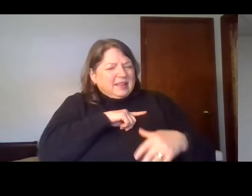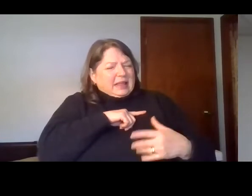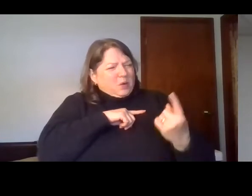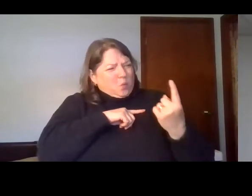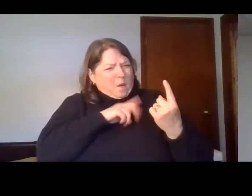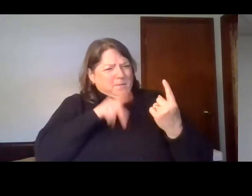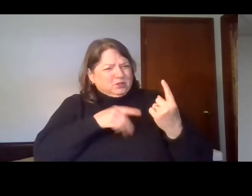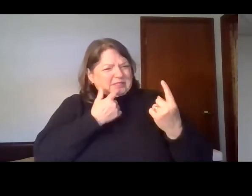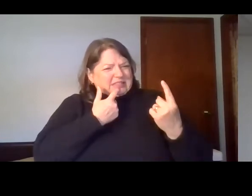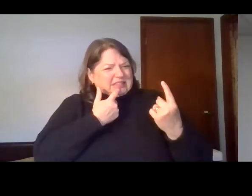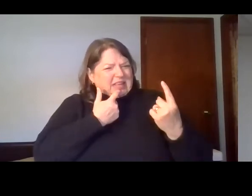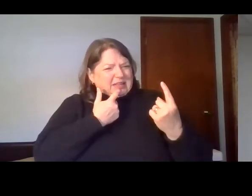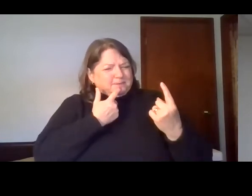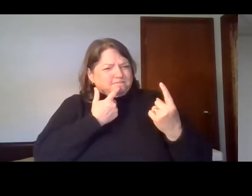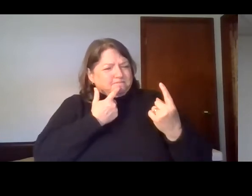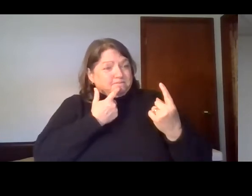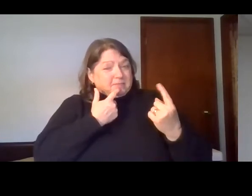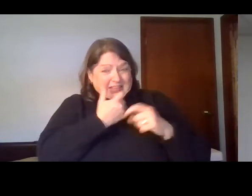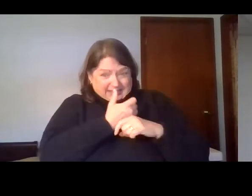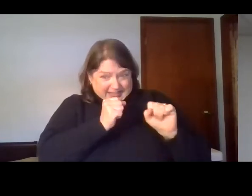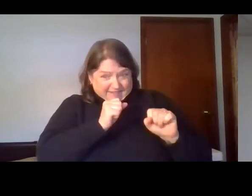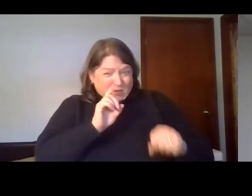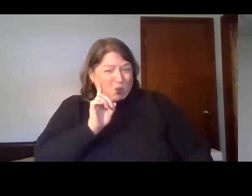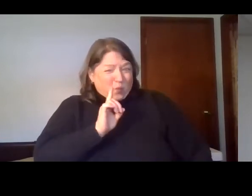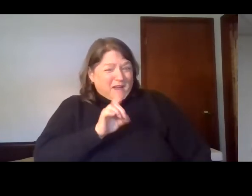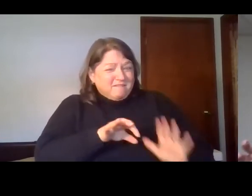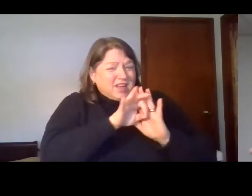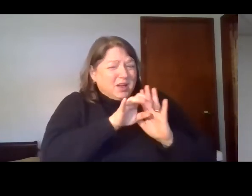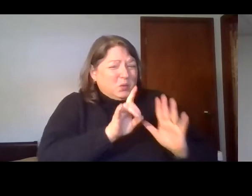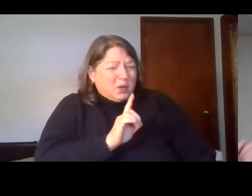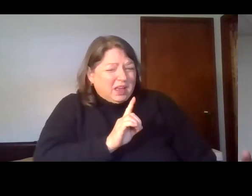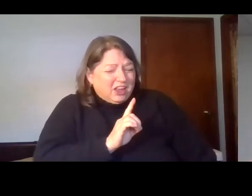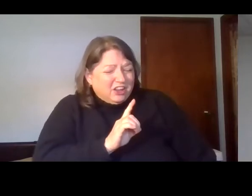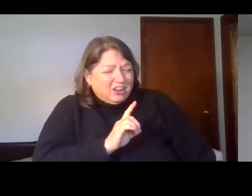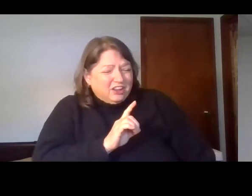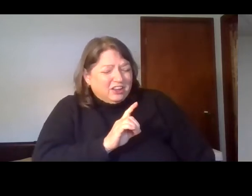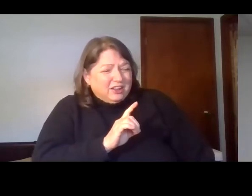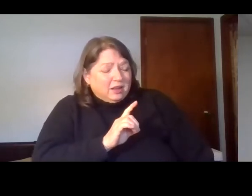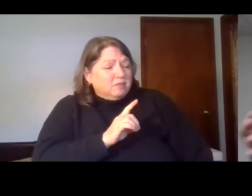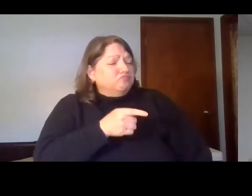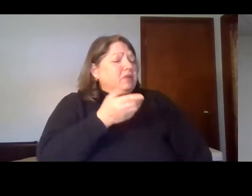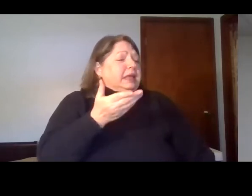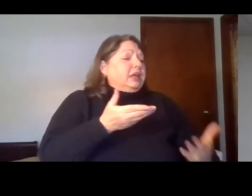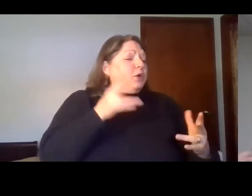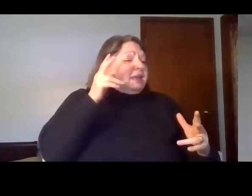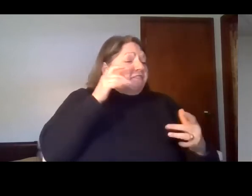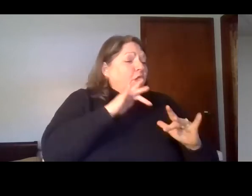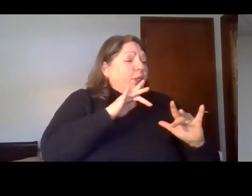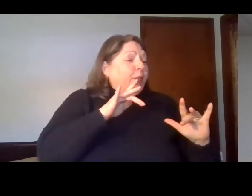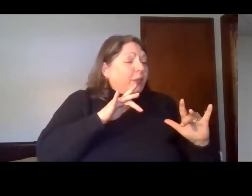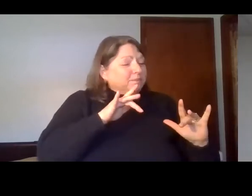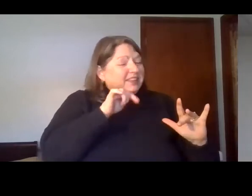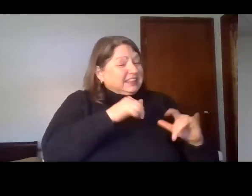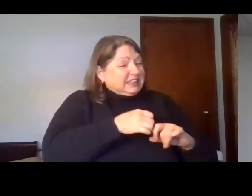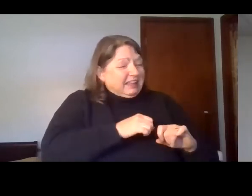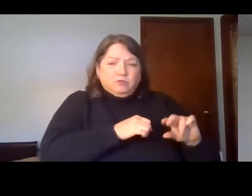safety is not found in the absence of evil or in the absence of danger, but it's found in